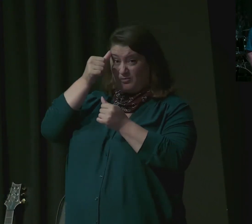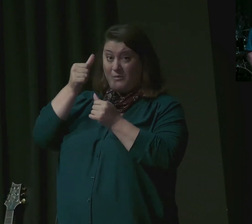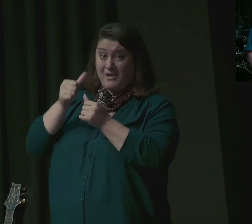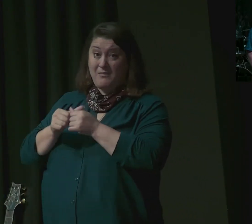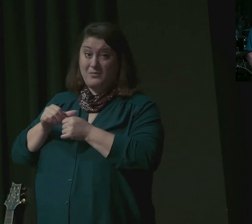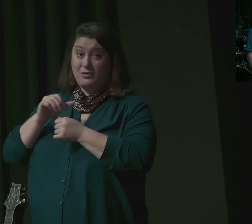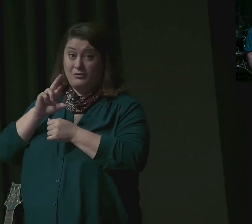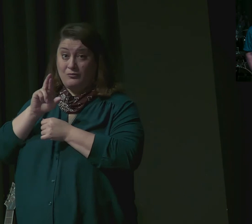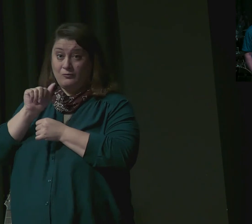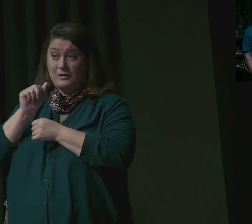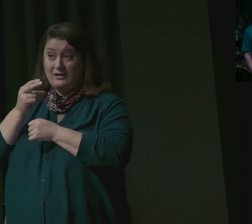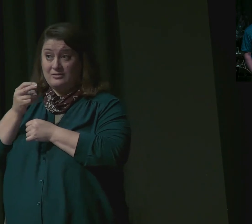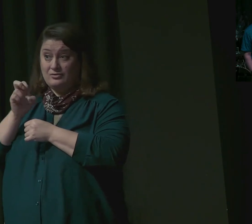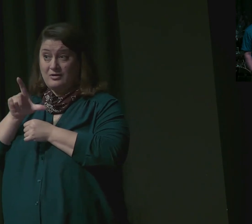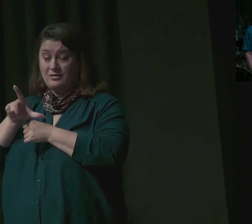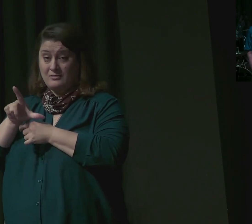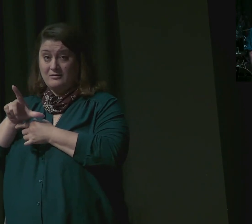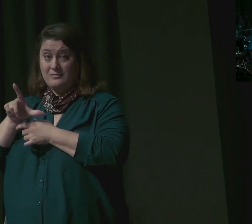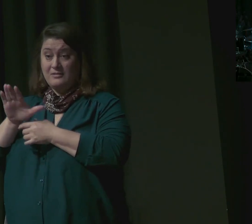heart. How do you think the brothers?